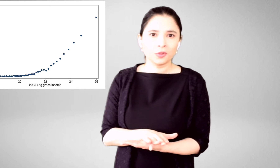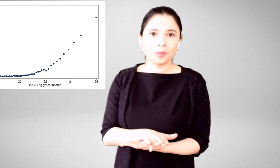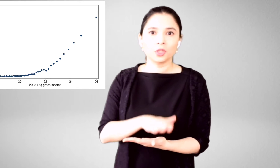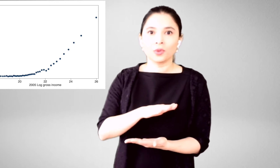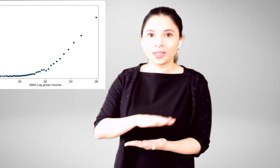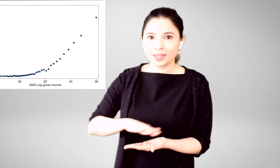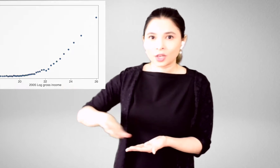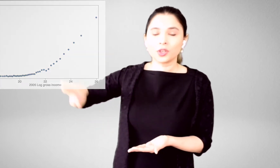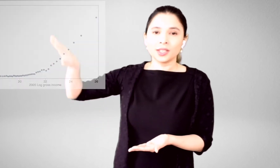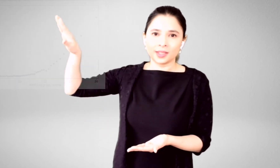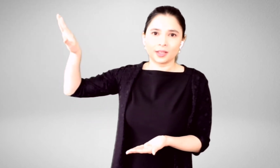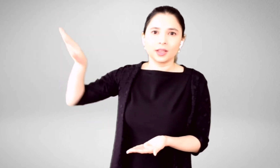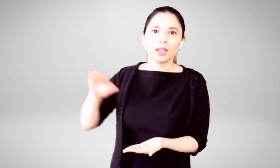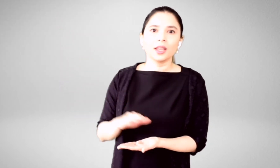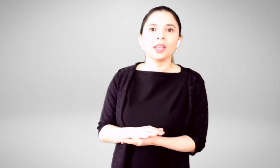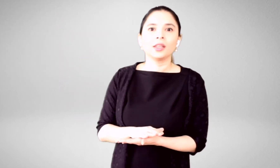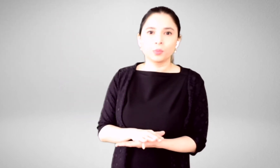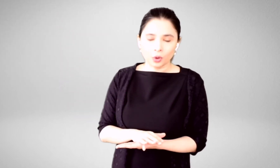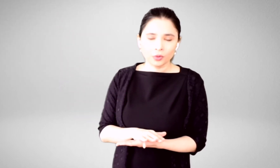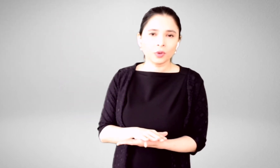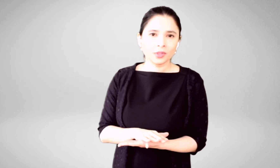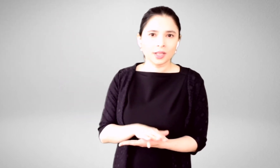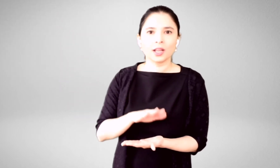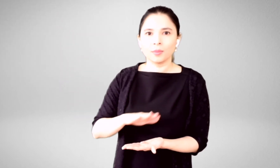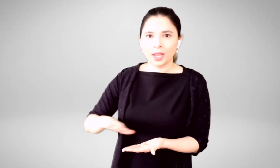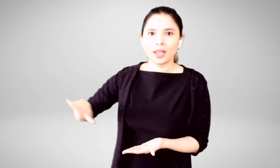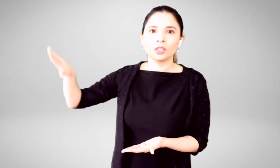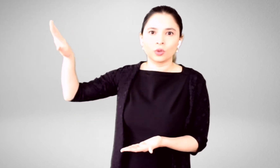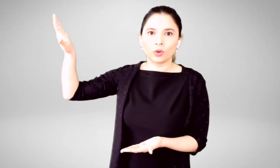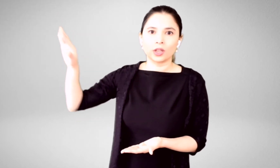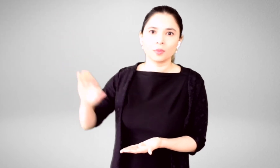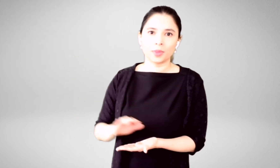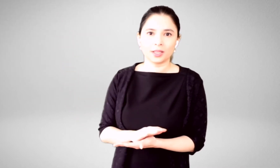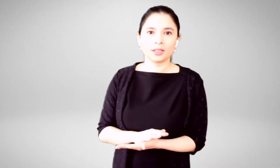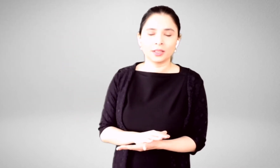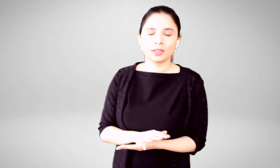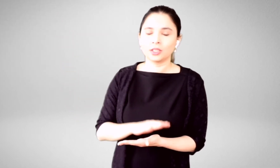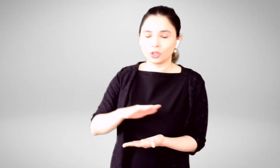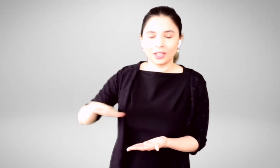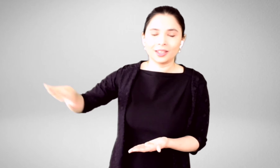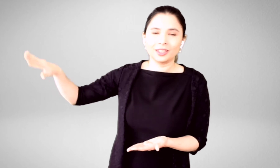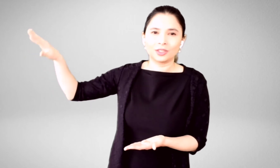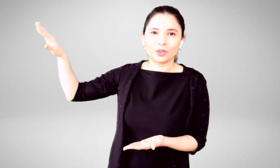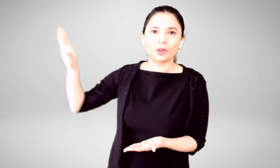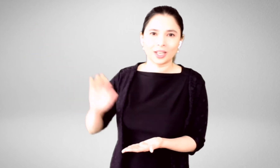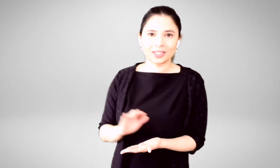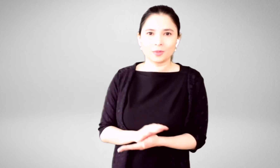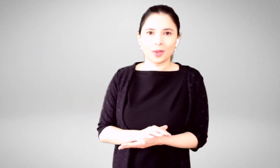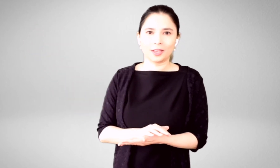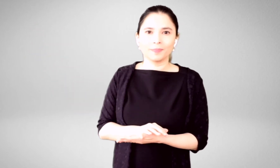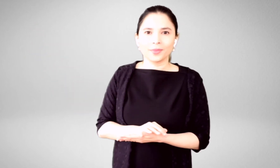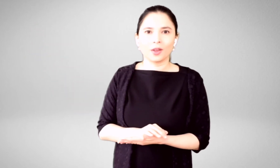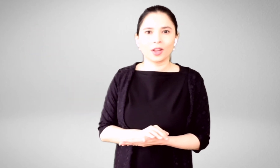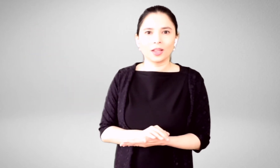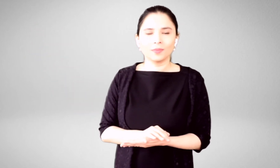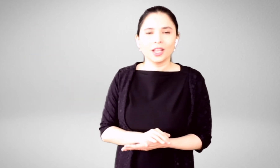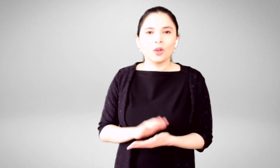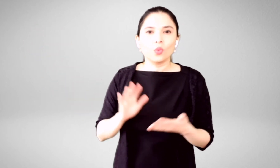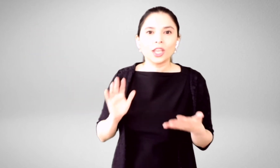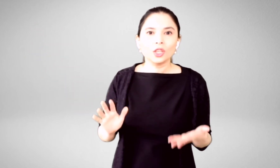into the MTO, is increasing in both gross income and in total taxes paid. Okay? We